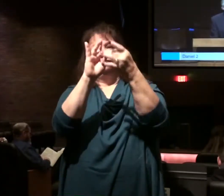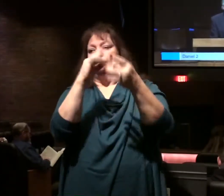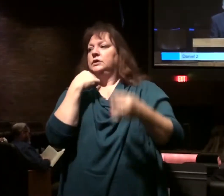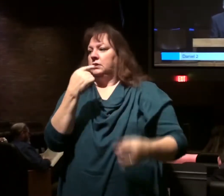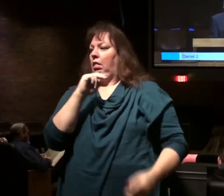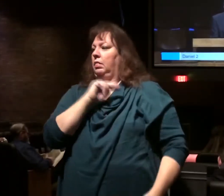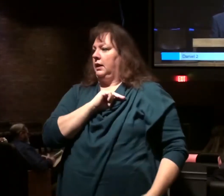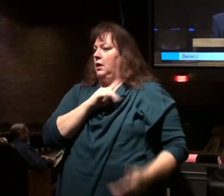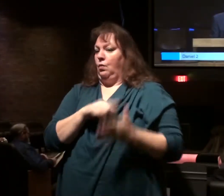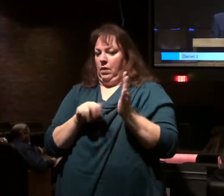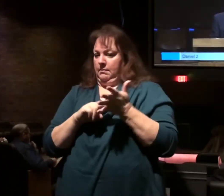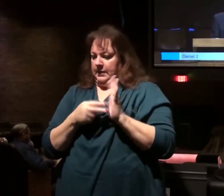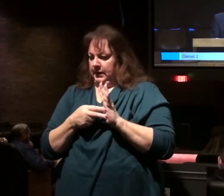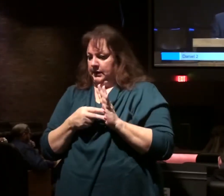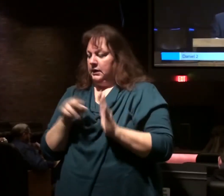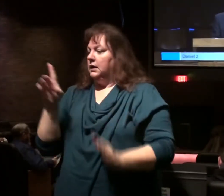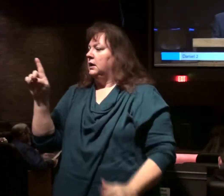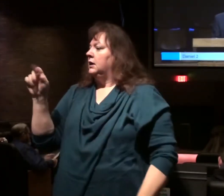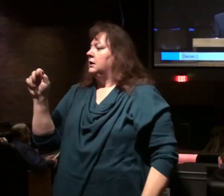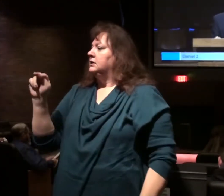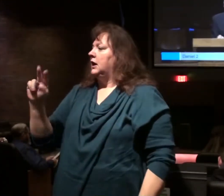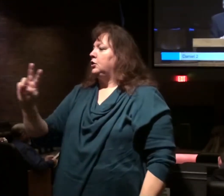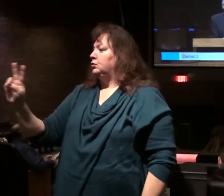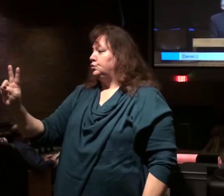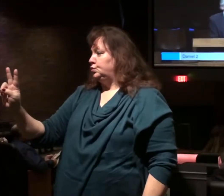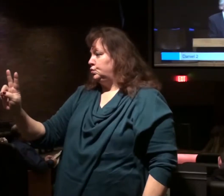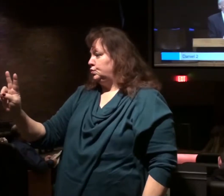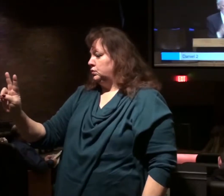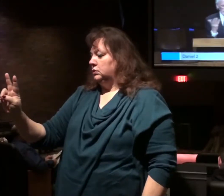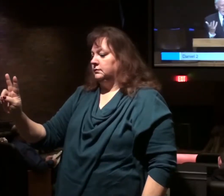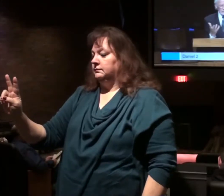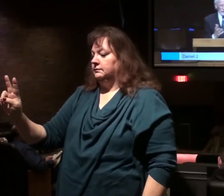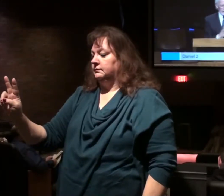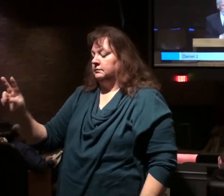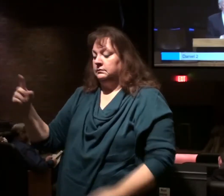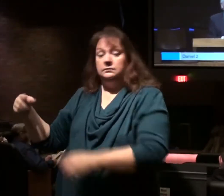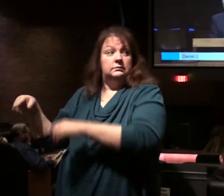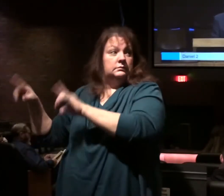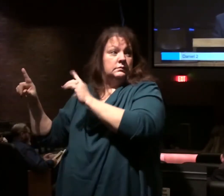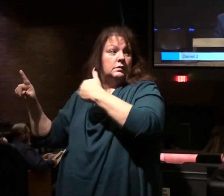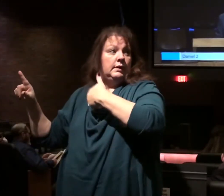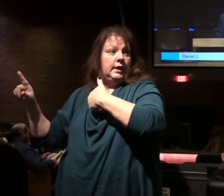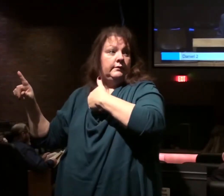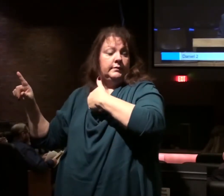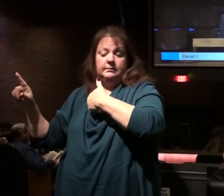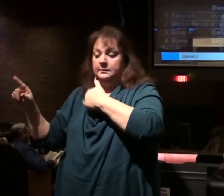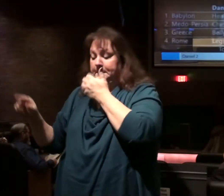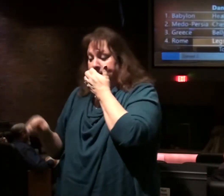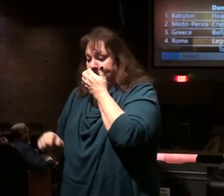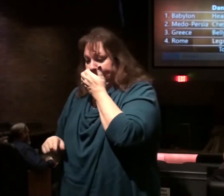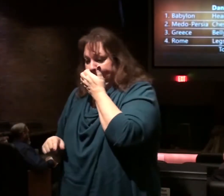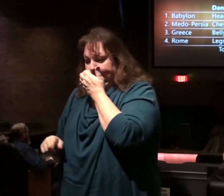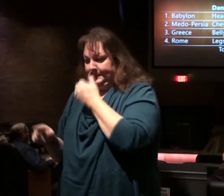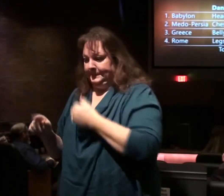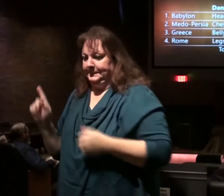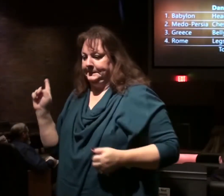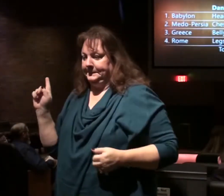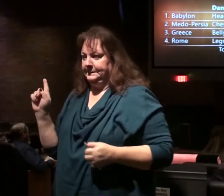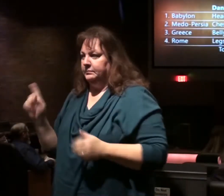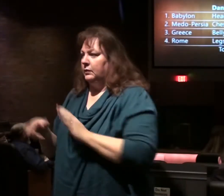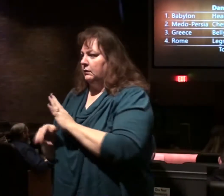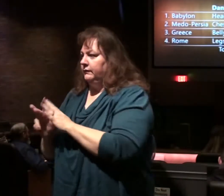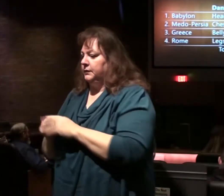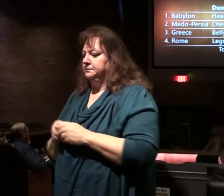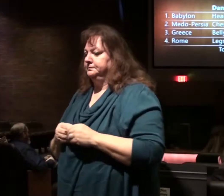chapter 2, and we can put these up, we have them all together on the screen. This is a review.